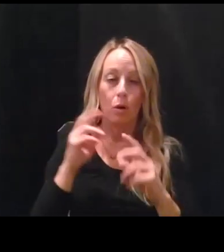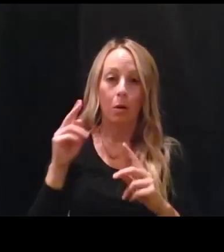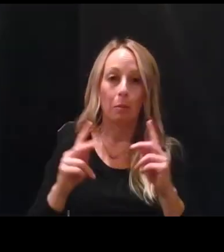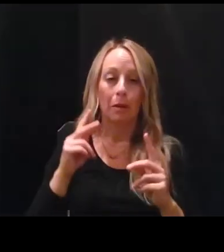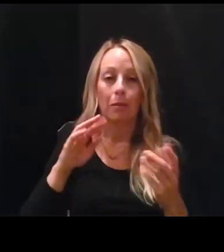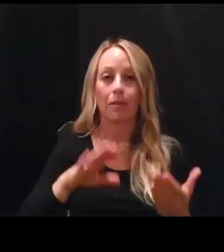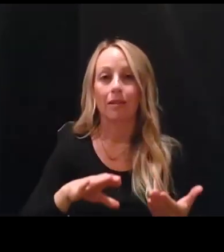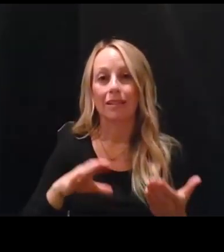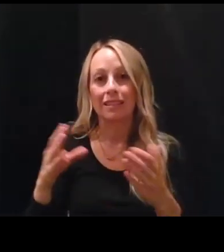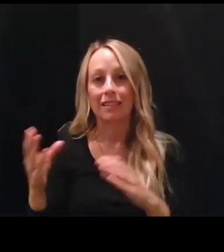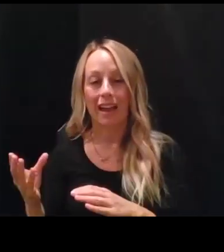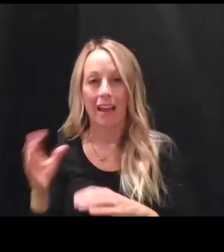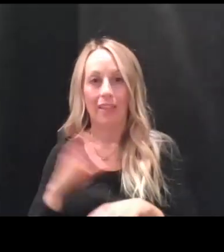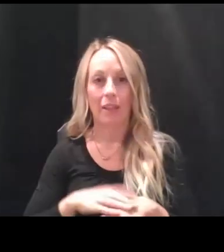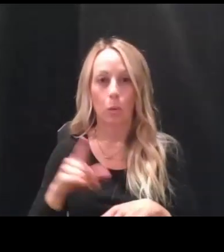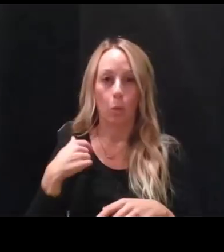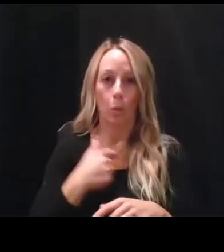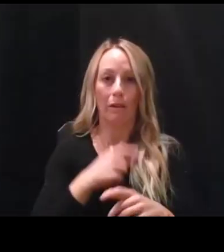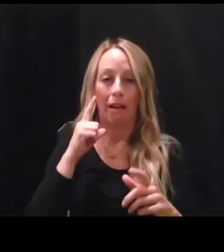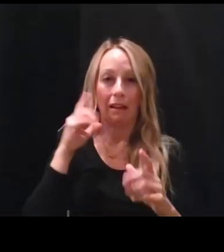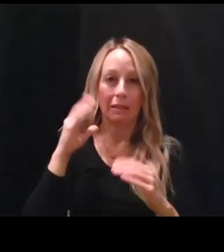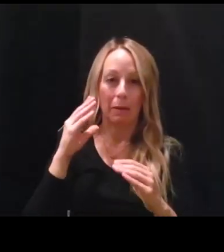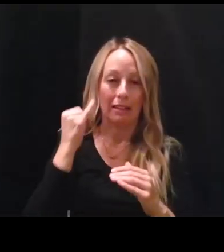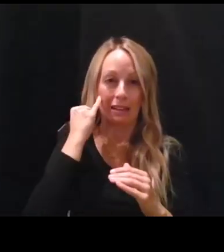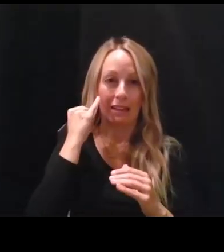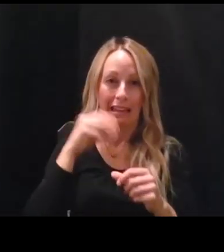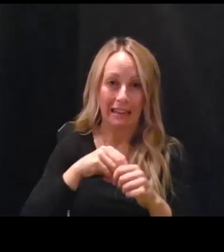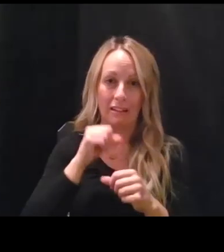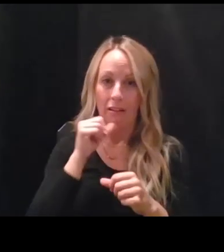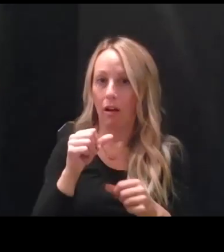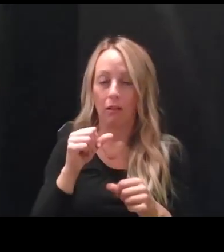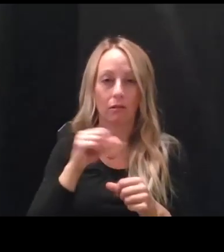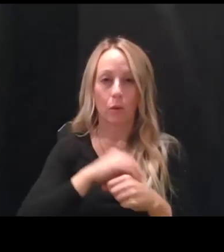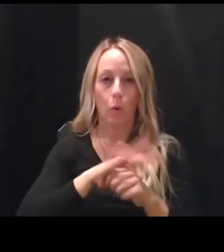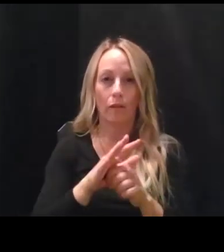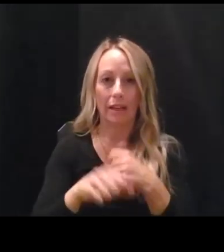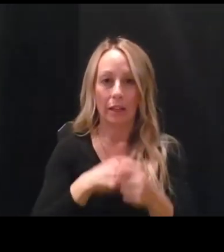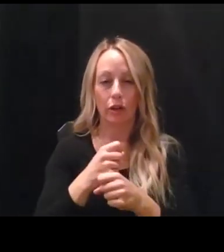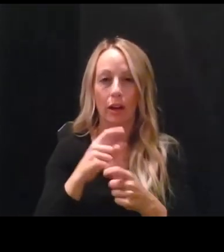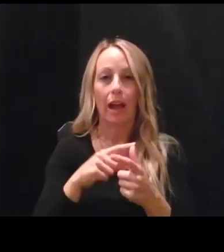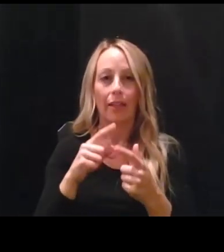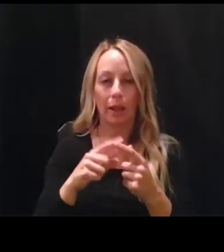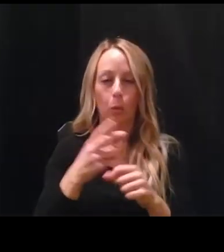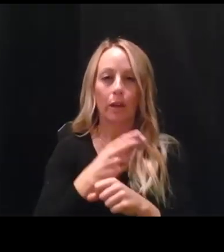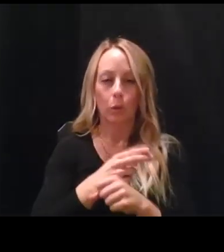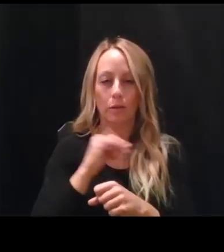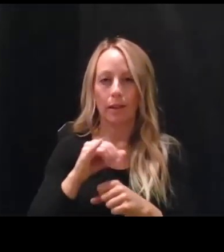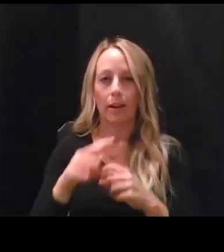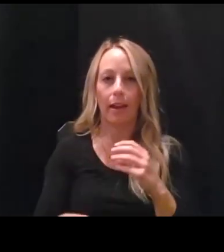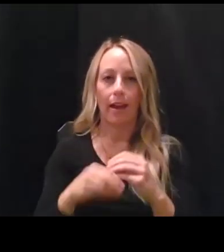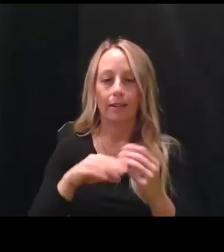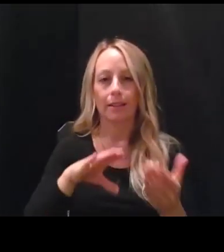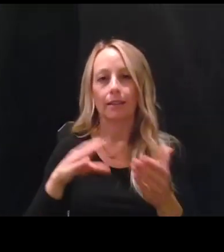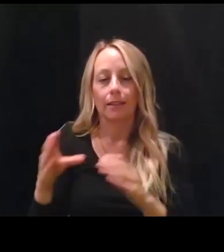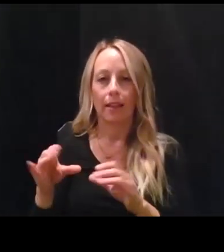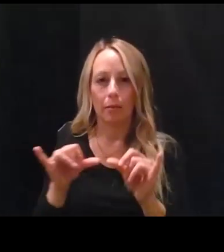than we would have expected in a non COVID year. And we use that excess death parameter to, uh,